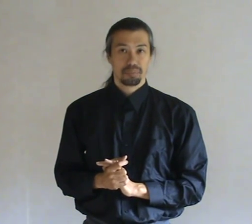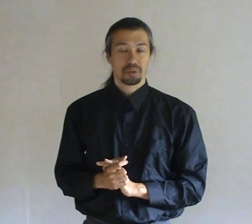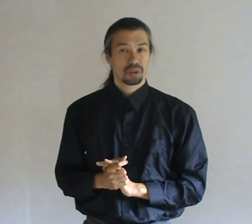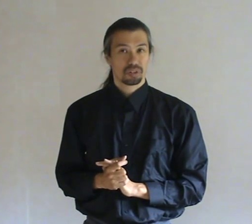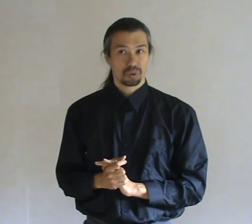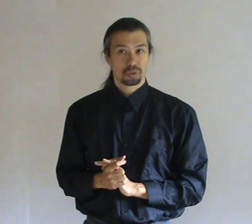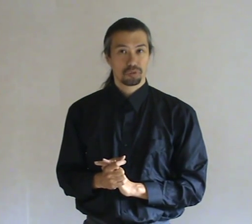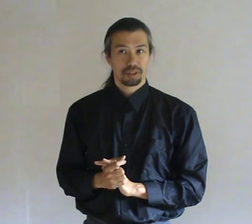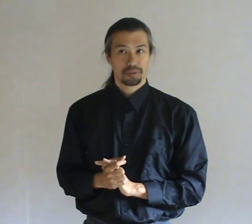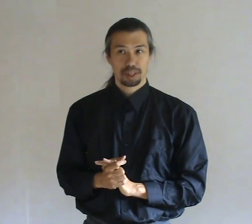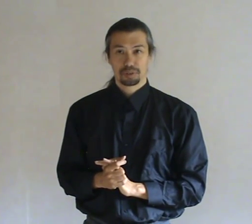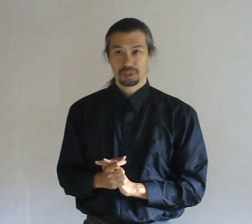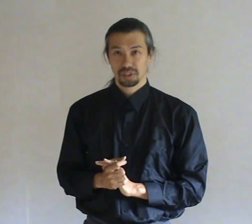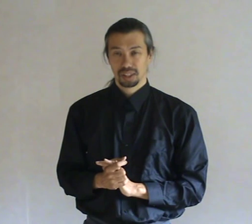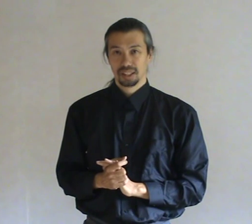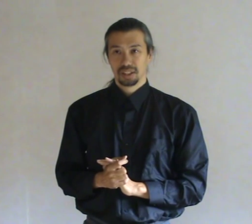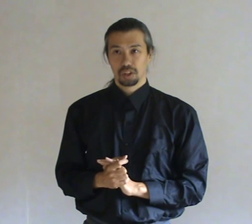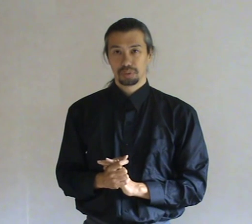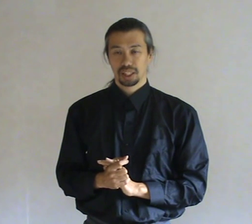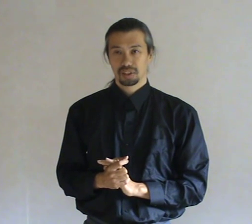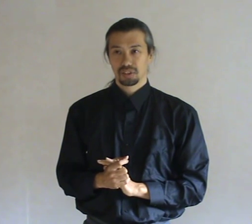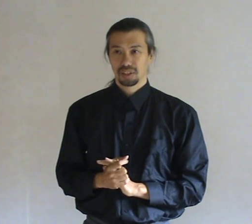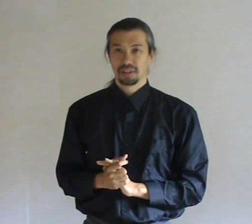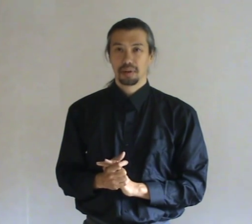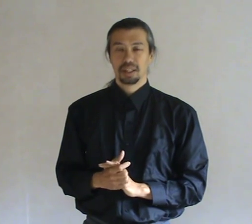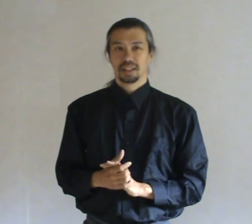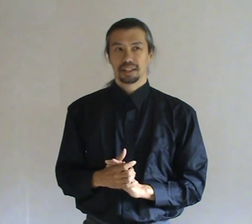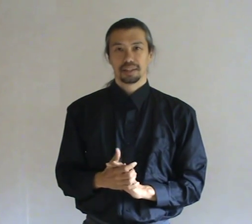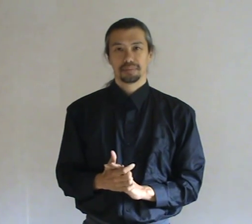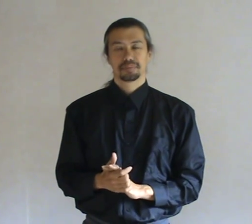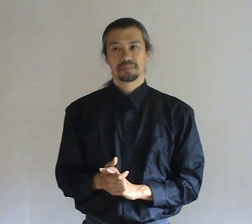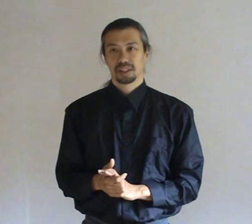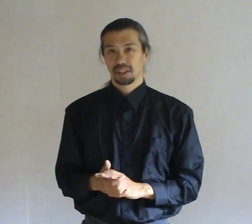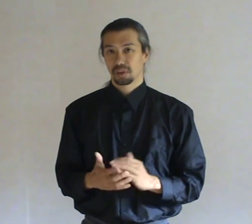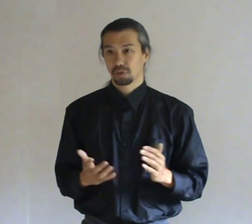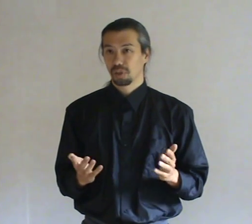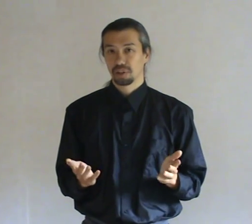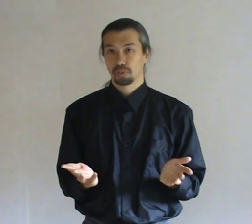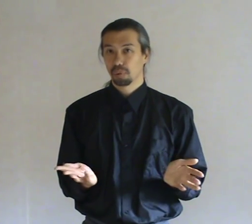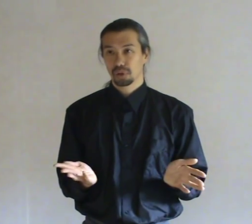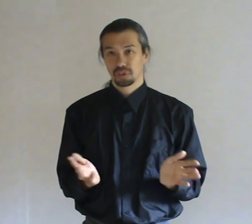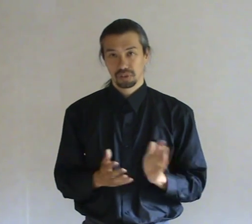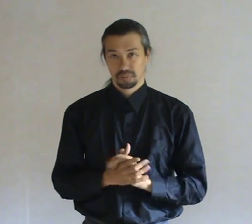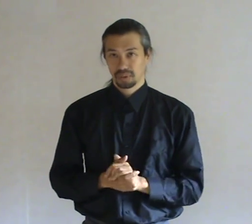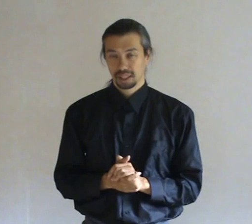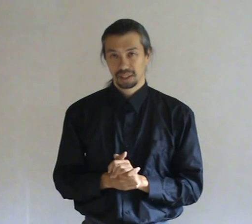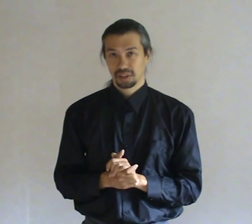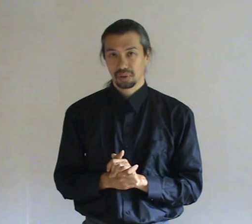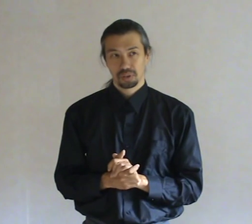mirrors. Also very favorite. Objects. They can also go into books. They can go into.